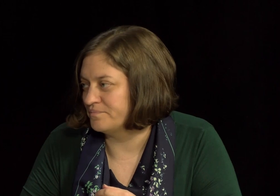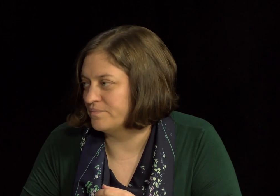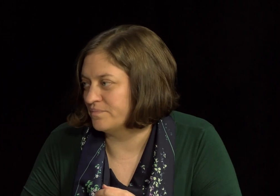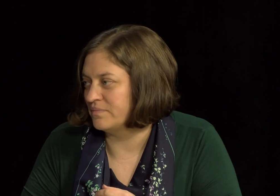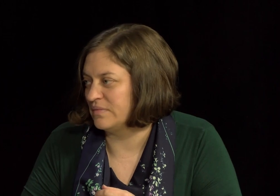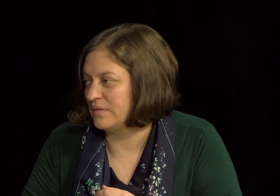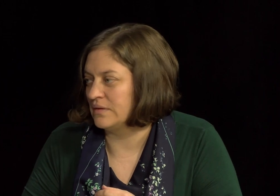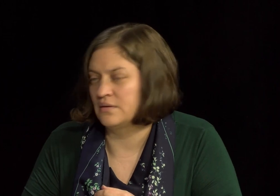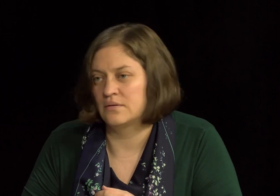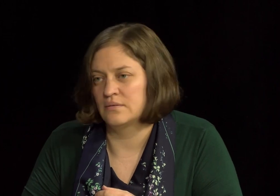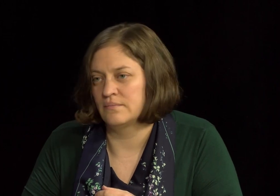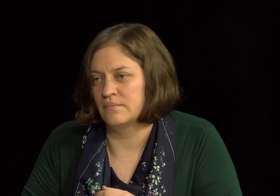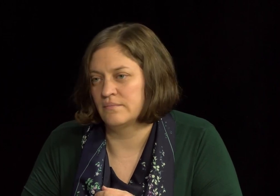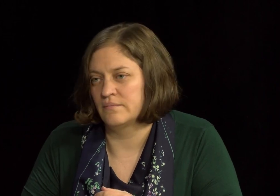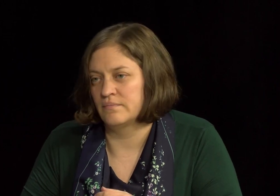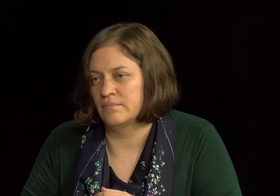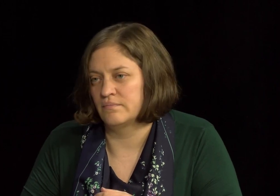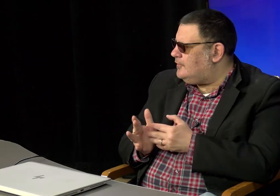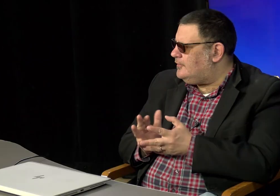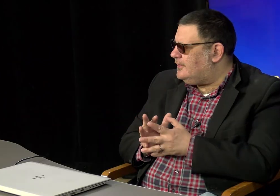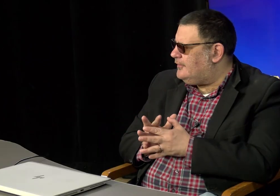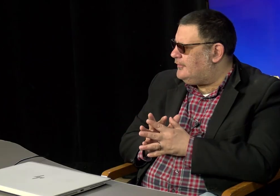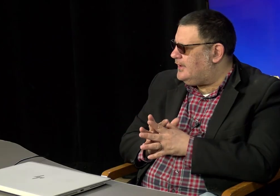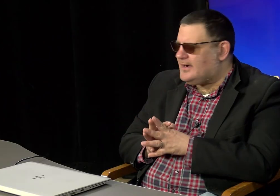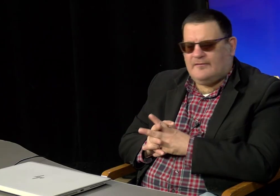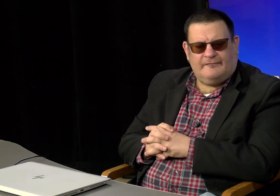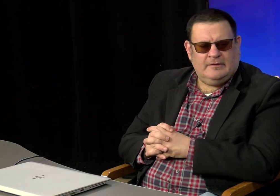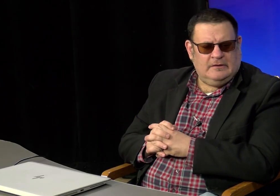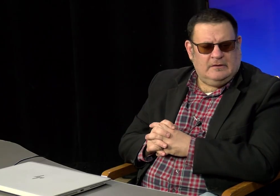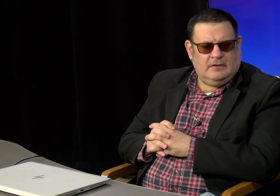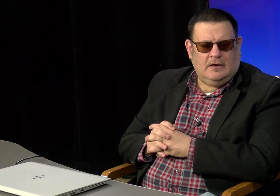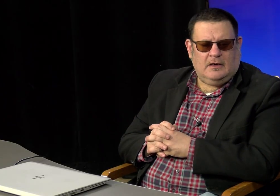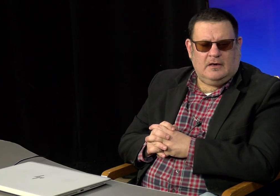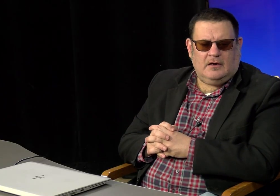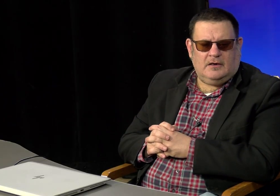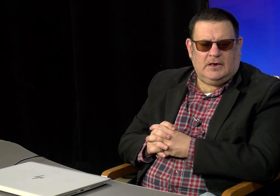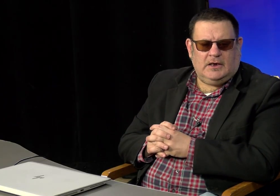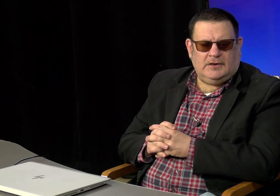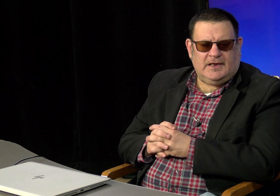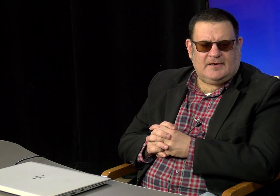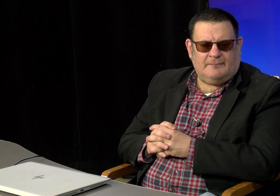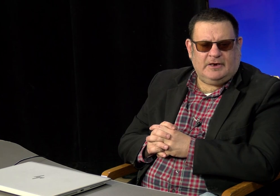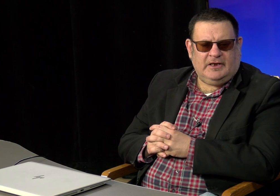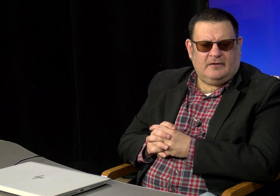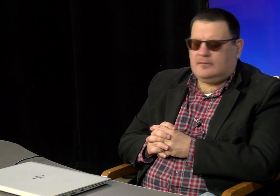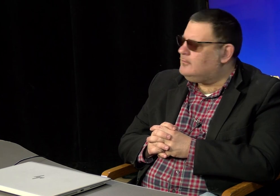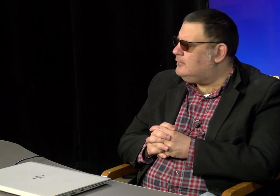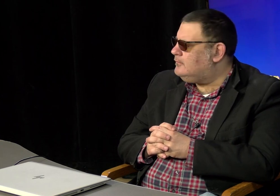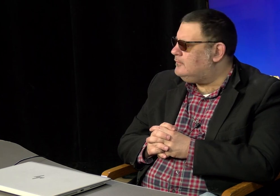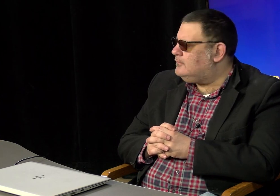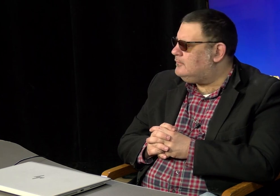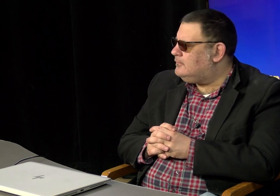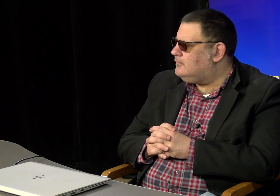Because they, they just couldn't or, or lack of, uh, lack of money? Oh,